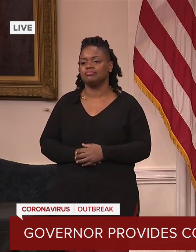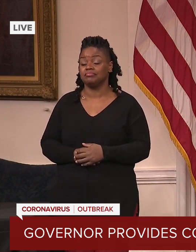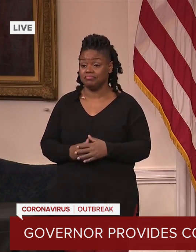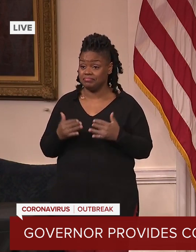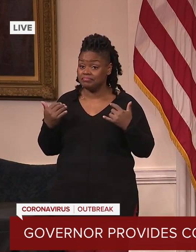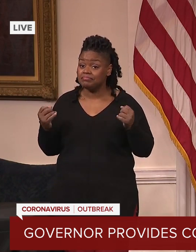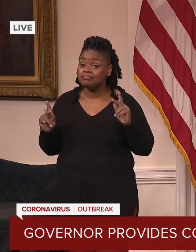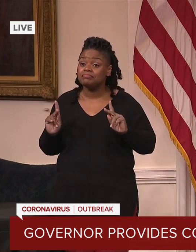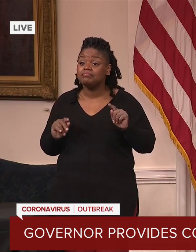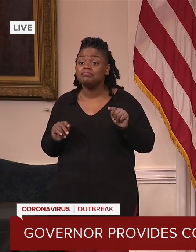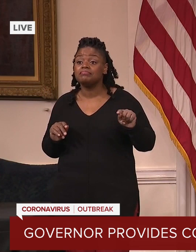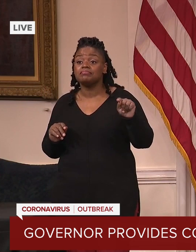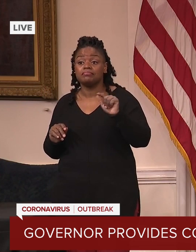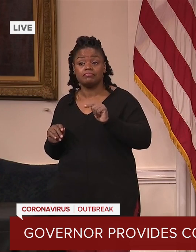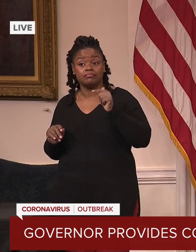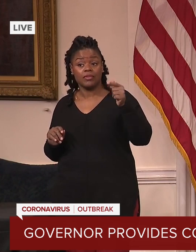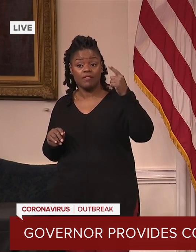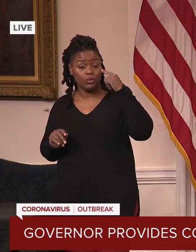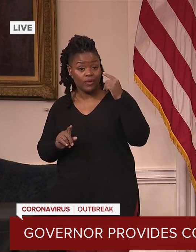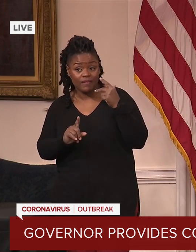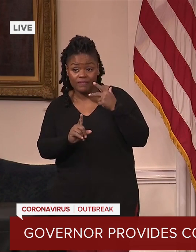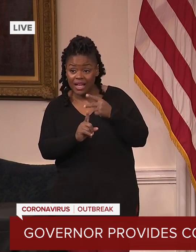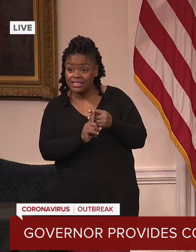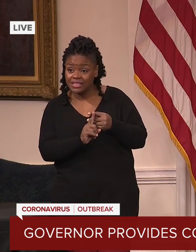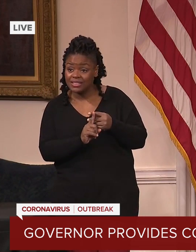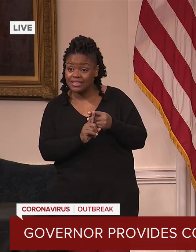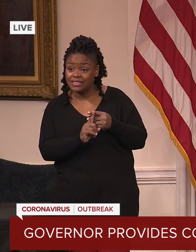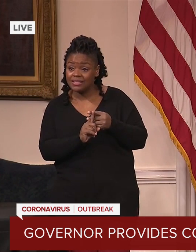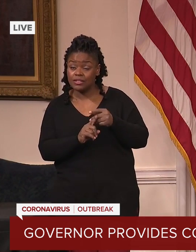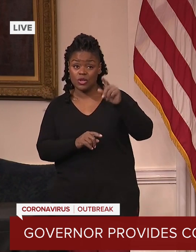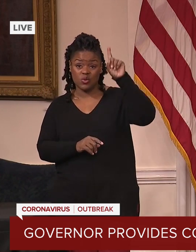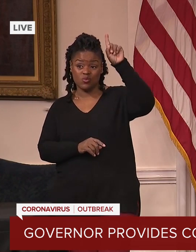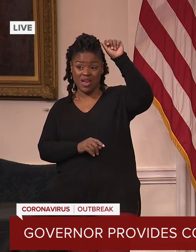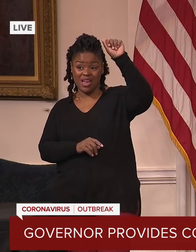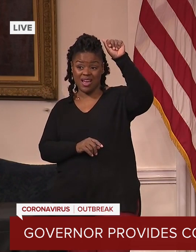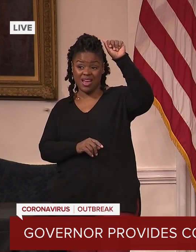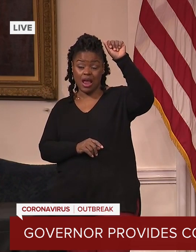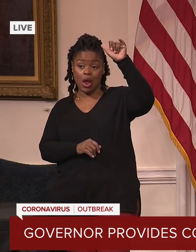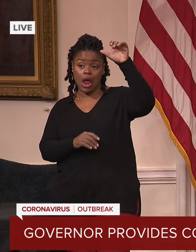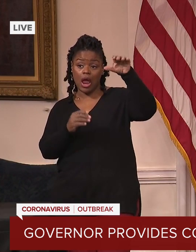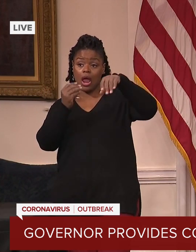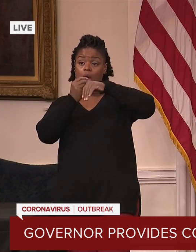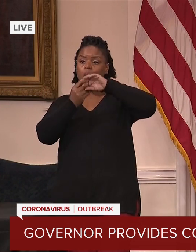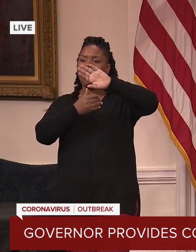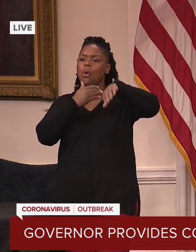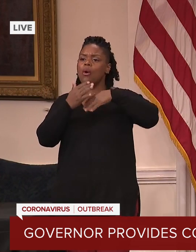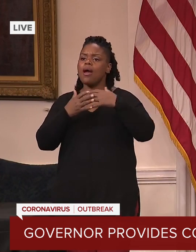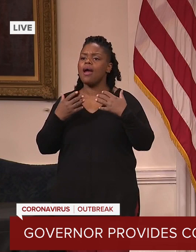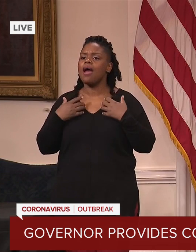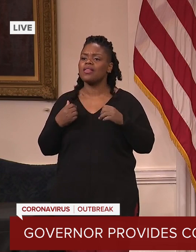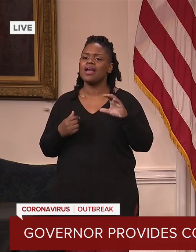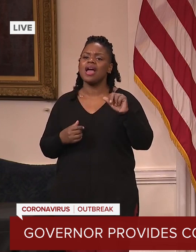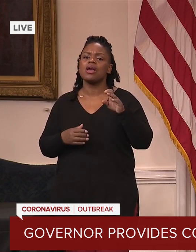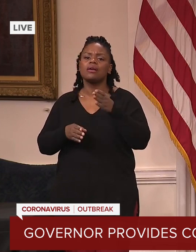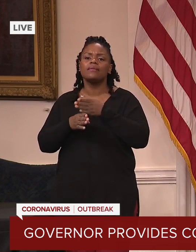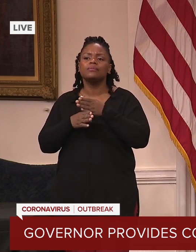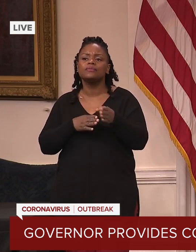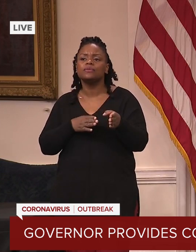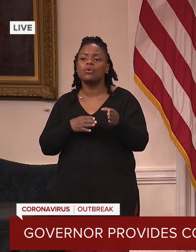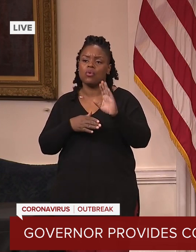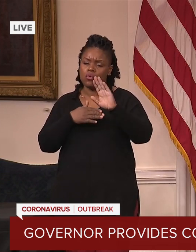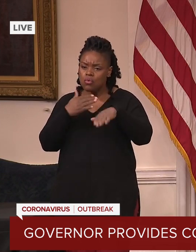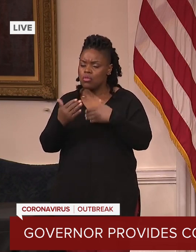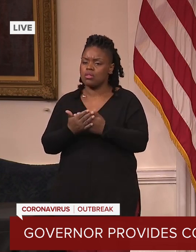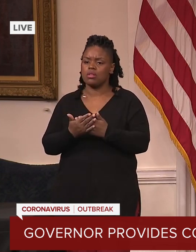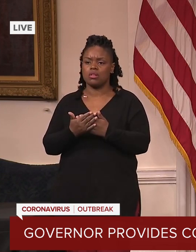eligible to get vaccinated. So now we're expanding to include all health care providers will be able to be get